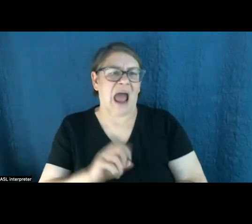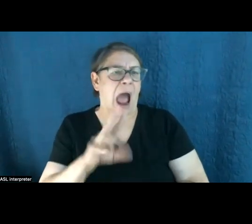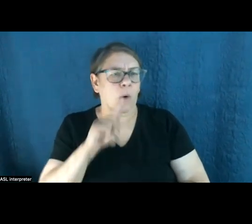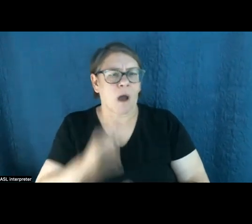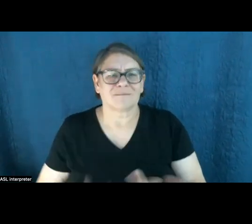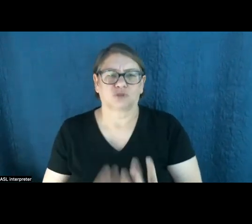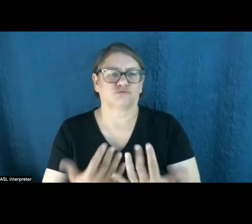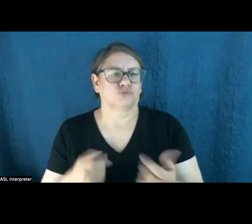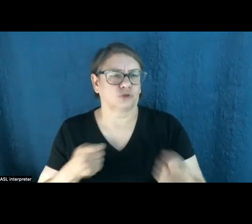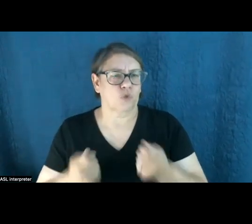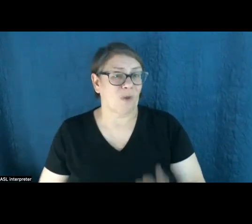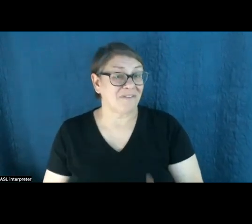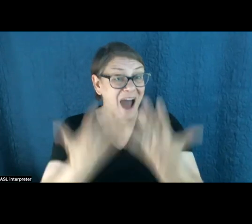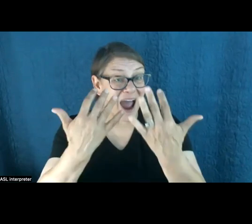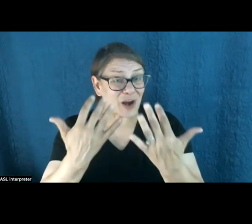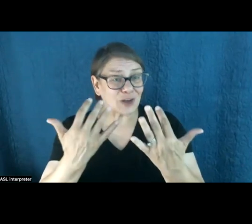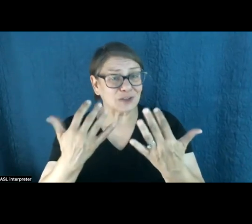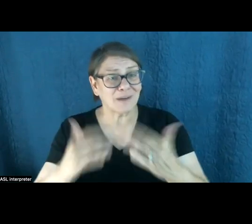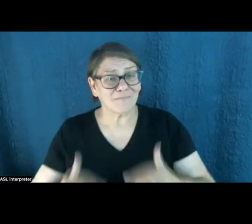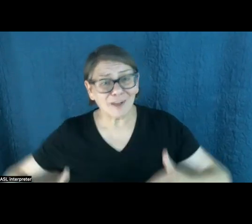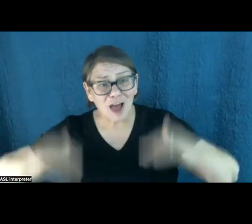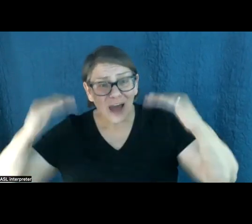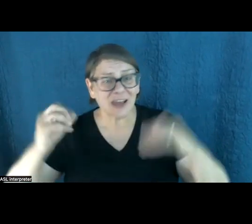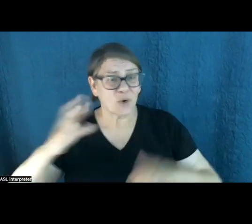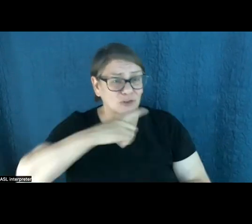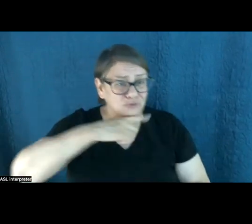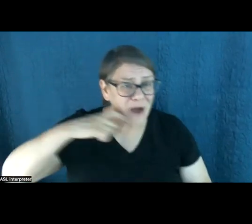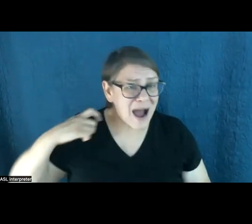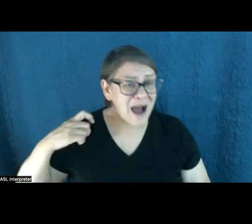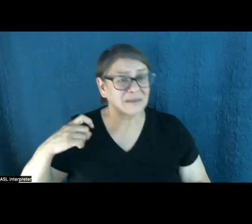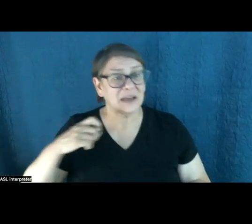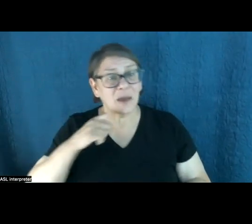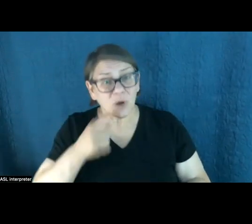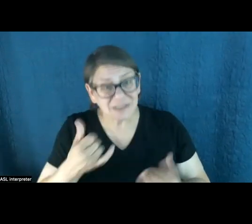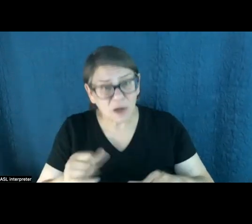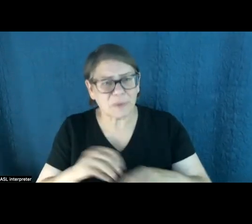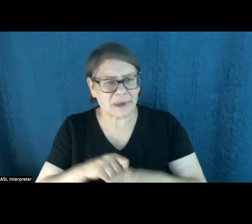life and where journalism is still an economically viable pillar of democratic society.